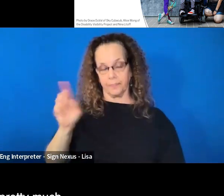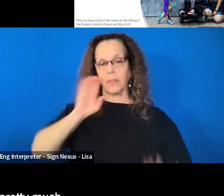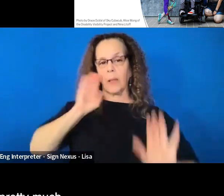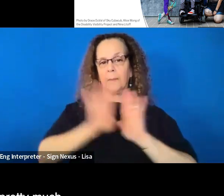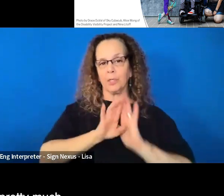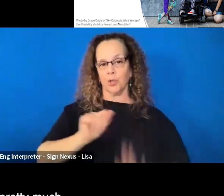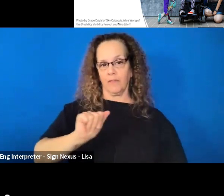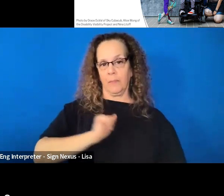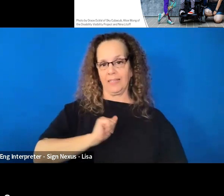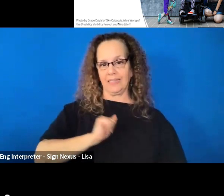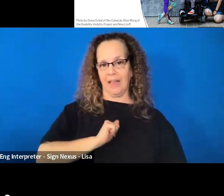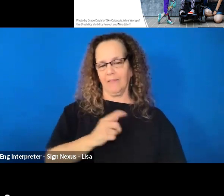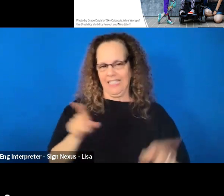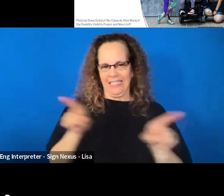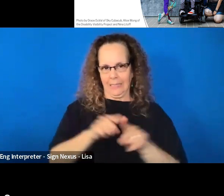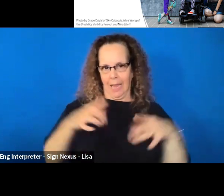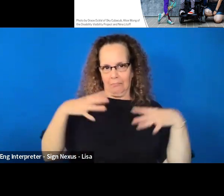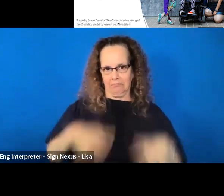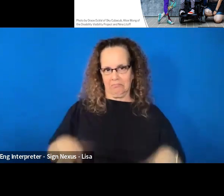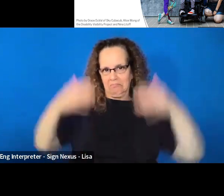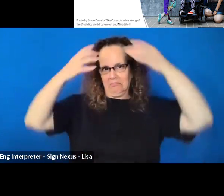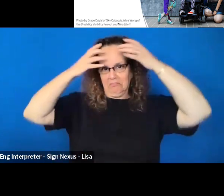description pretty much, but with a